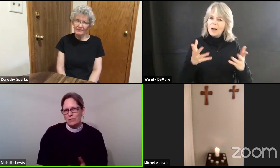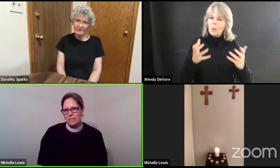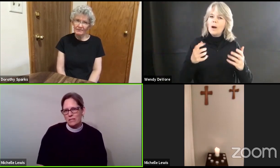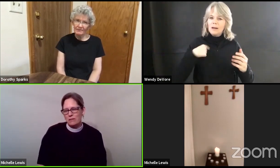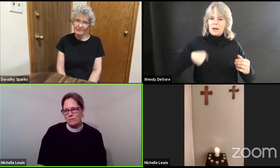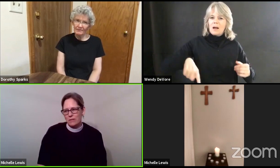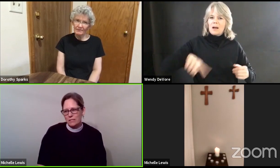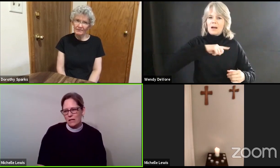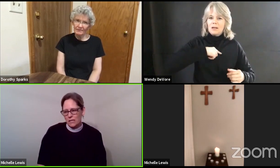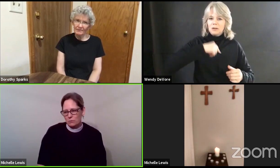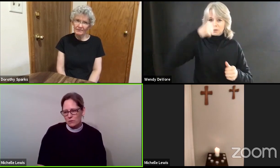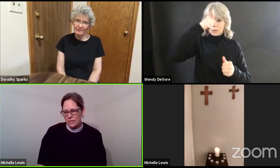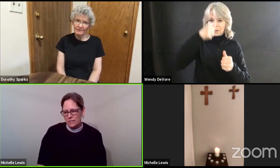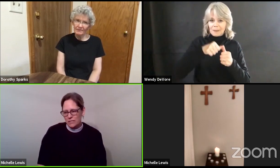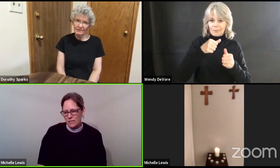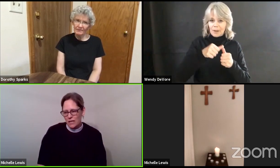receive this gospel lesson today.